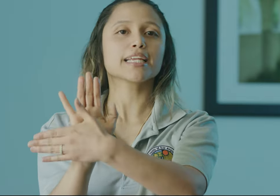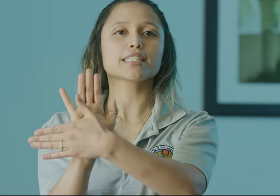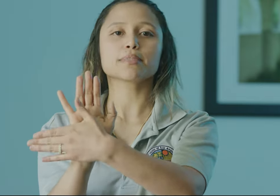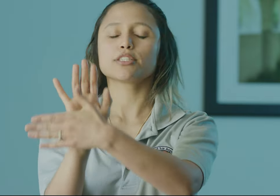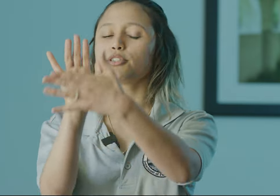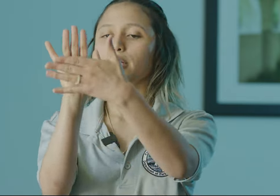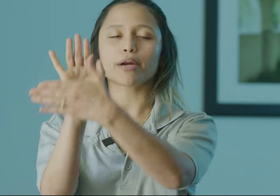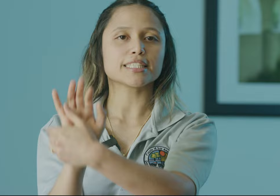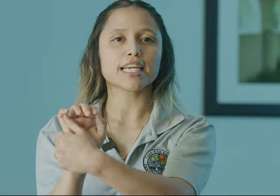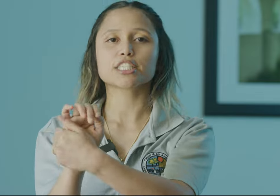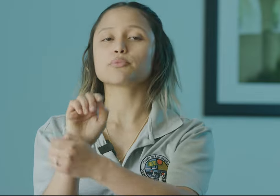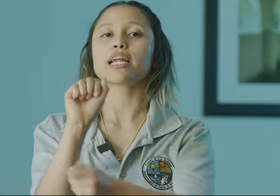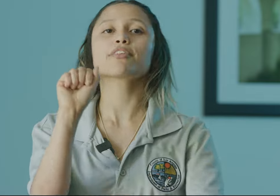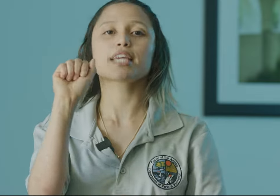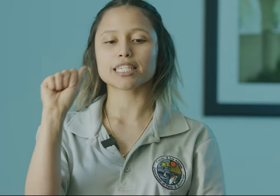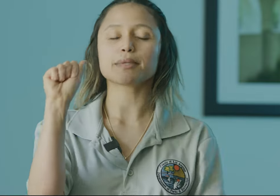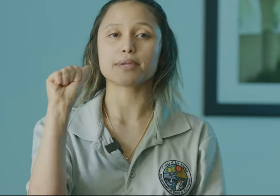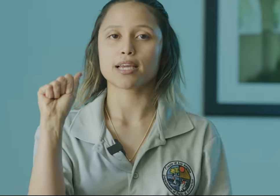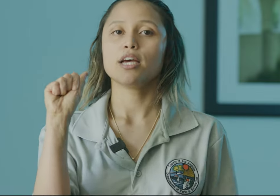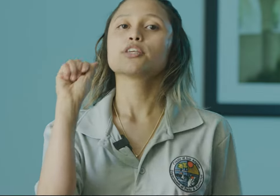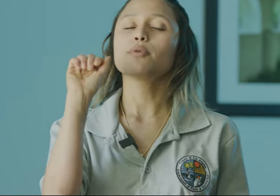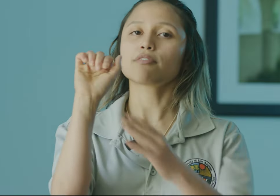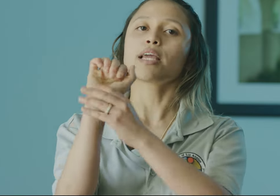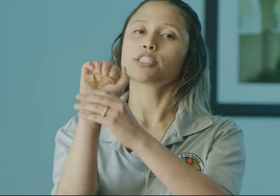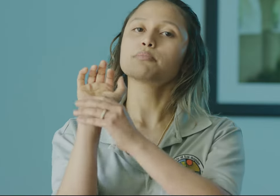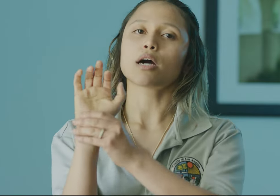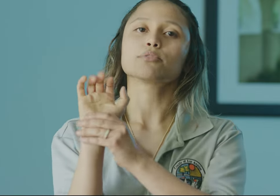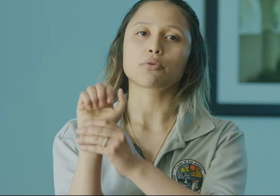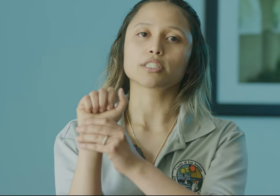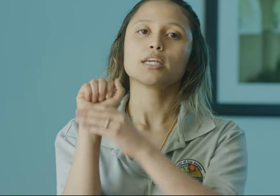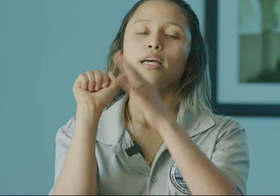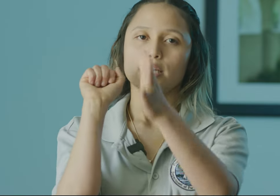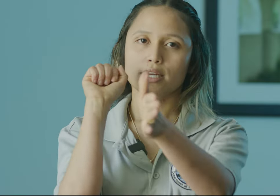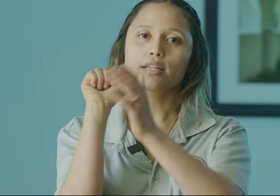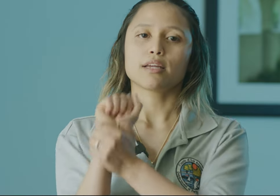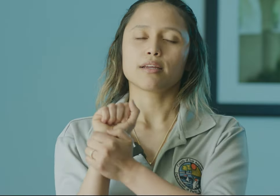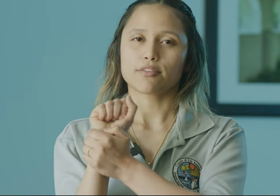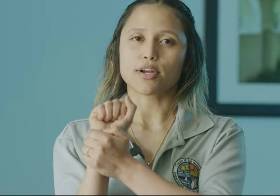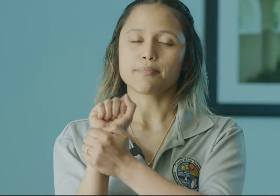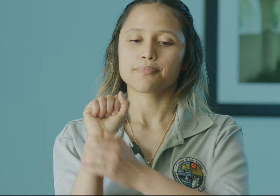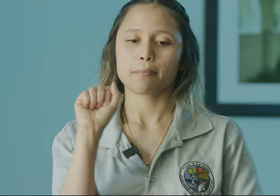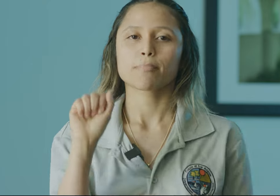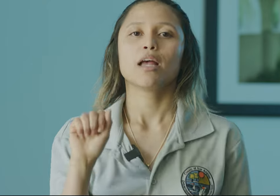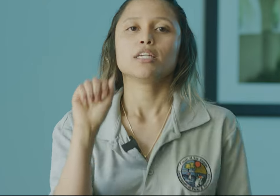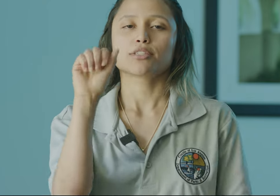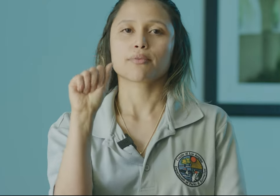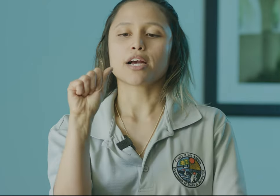something to, doing a presentation, whatever the case may be. You want to face your palm towards the front. So here we go.